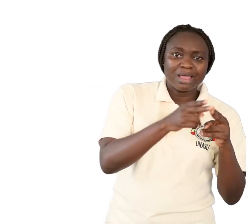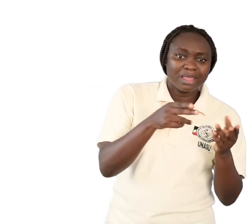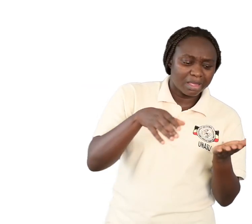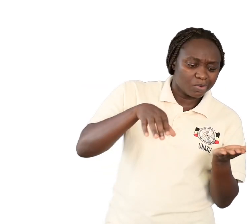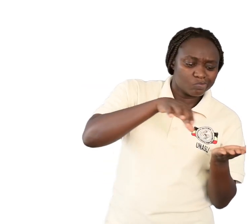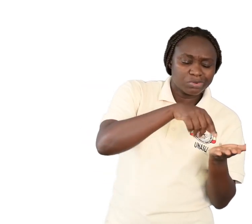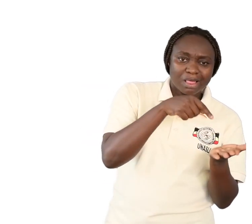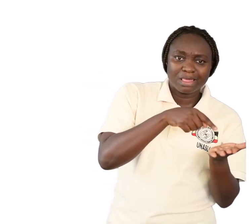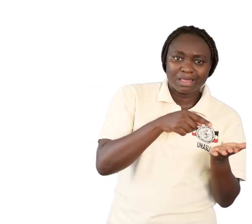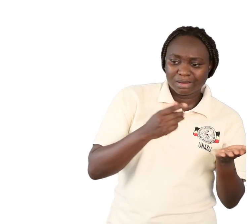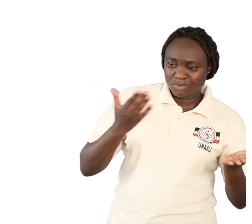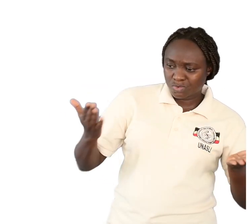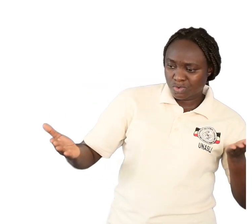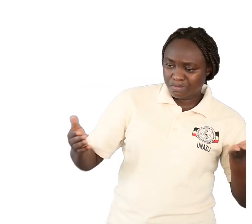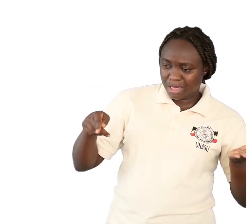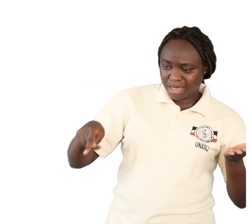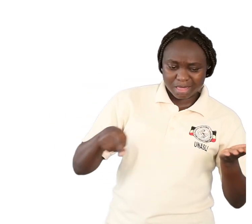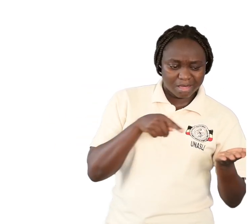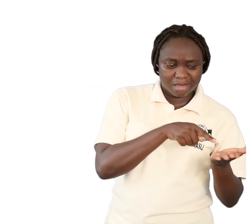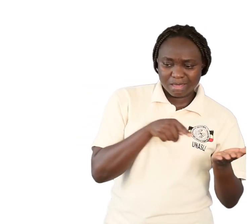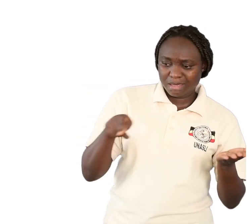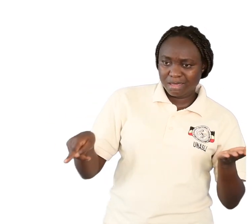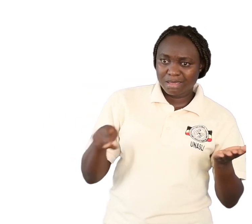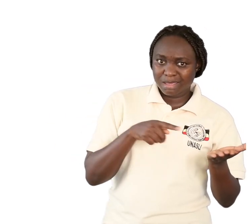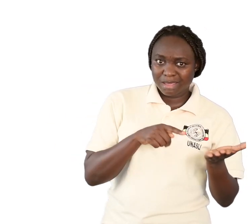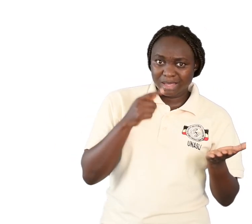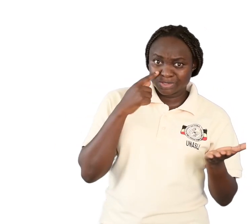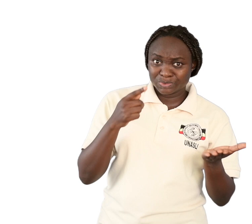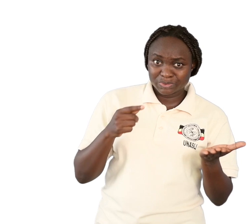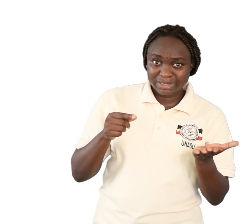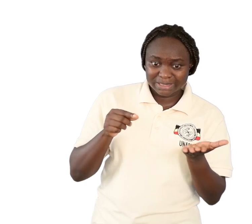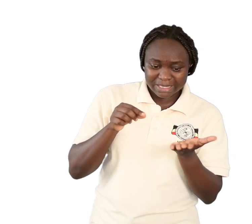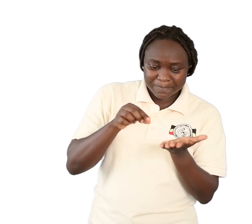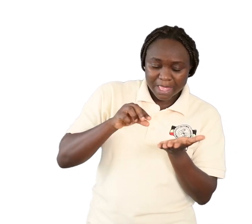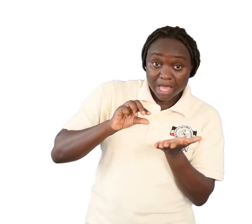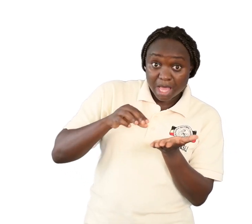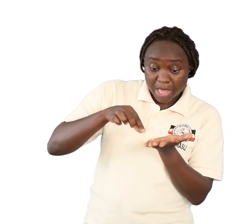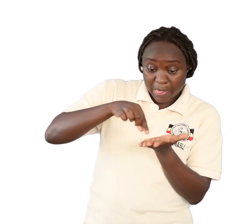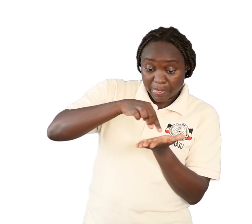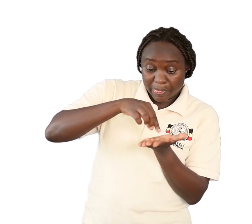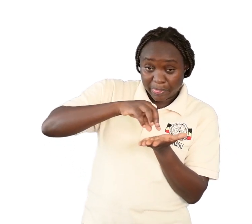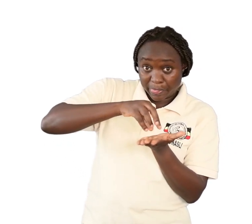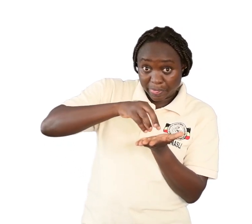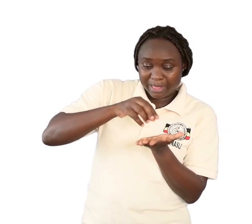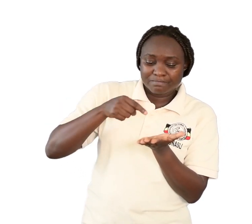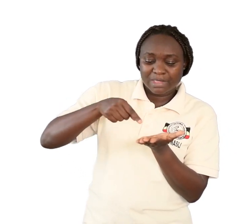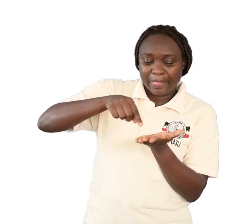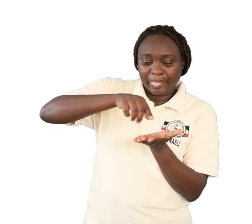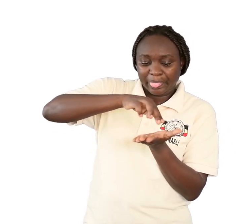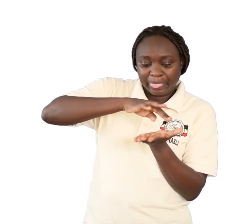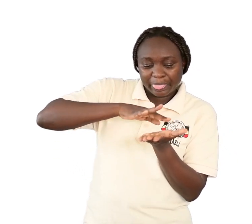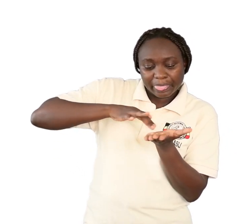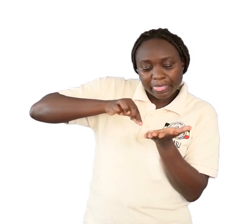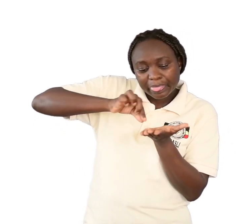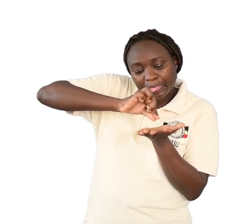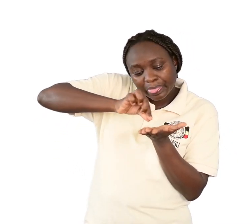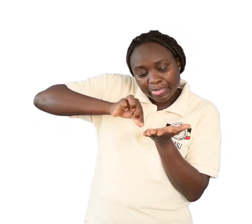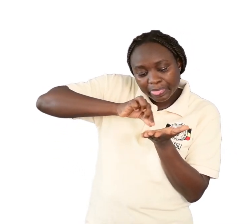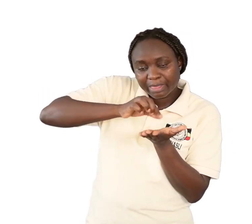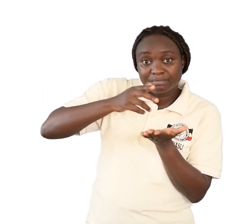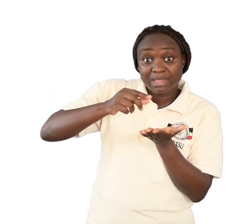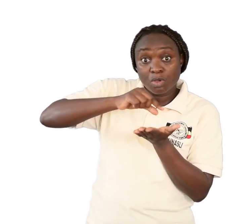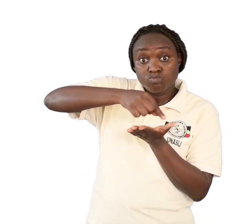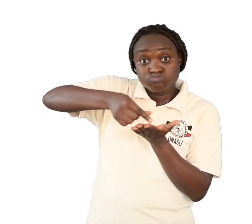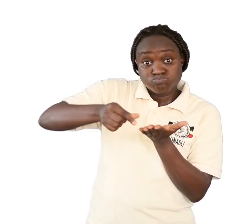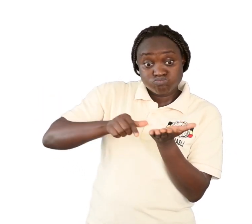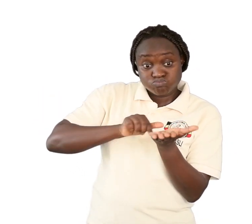Do you notice the number of layers for the animal cell? Is